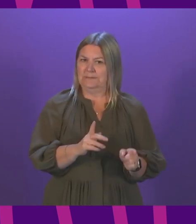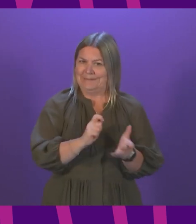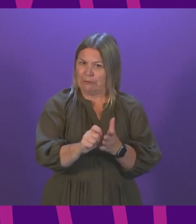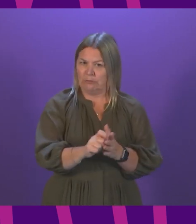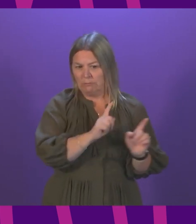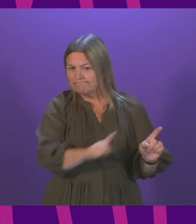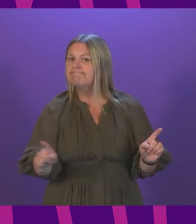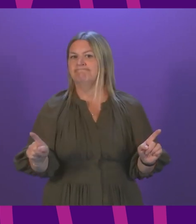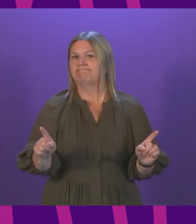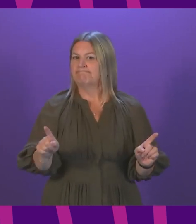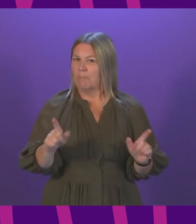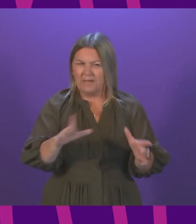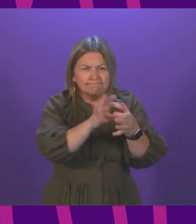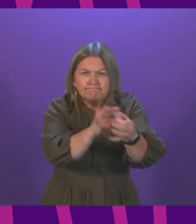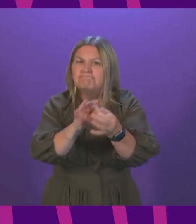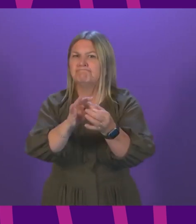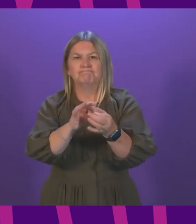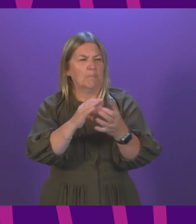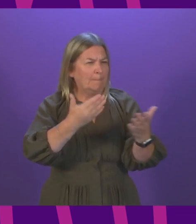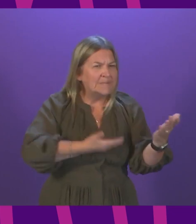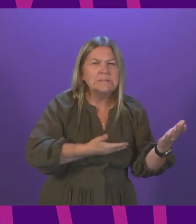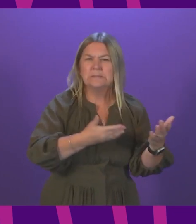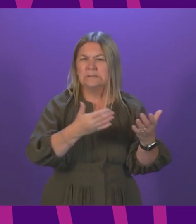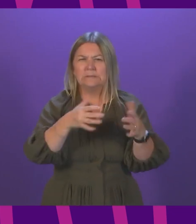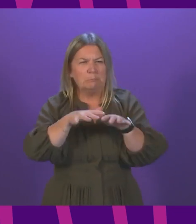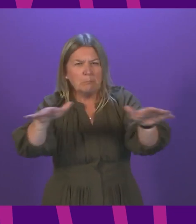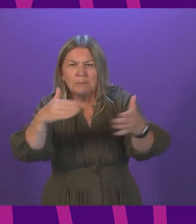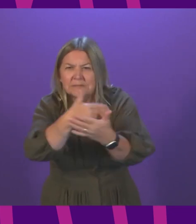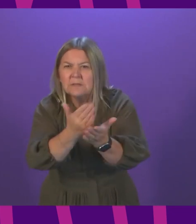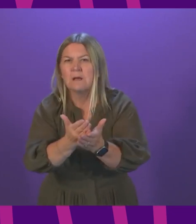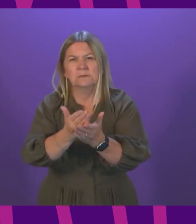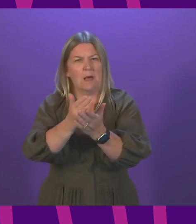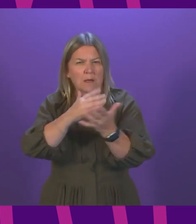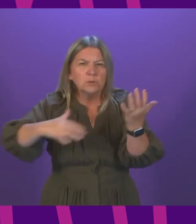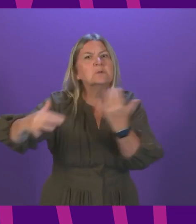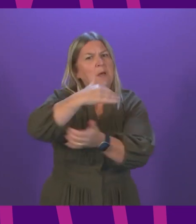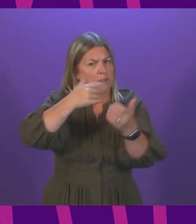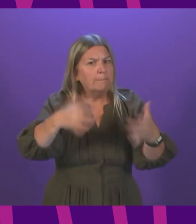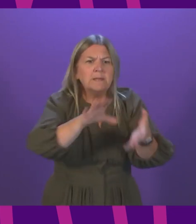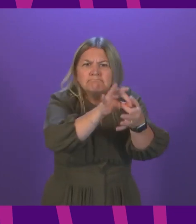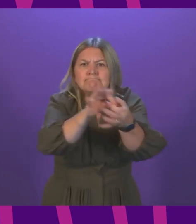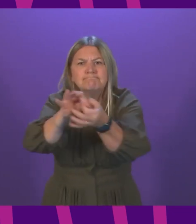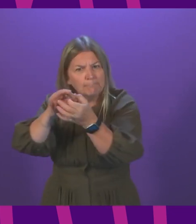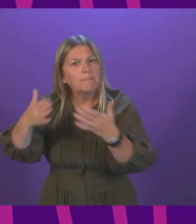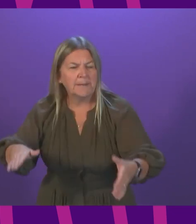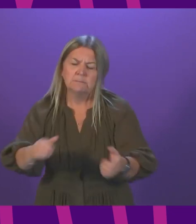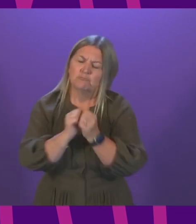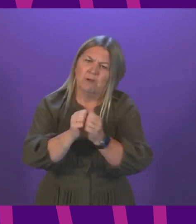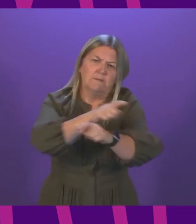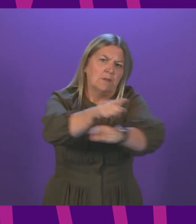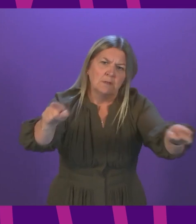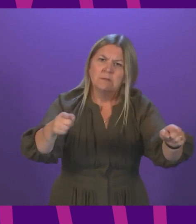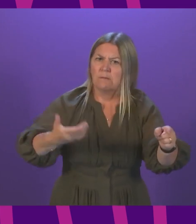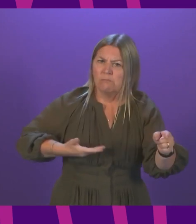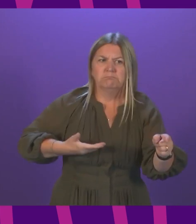of this with representatives from business, the public sector, and wider civic society. I am once again grateful to businesses and organisations